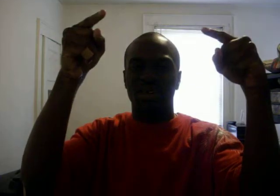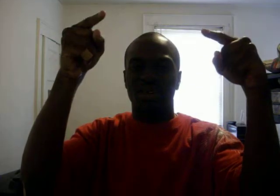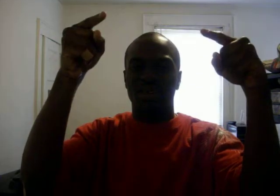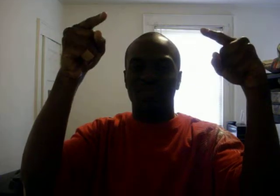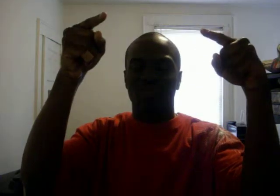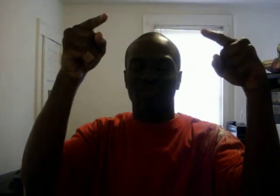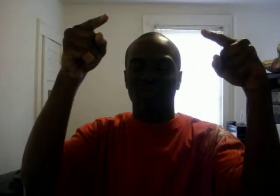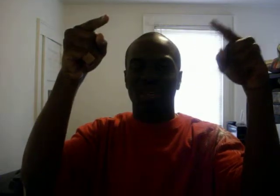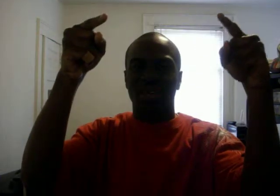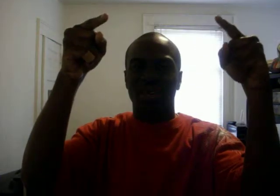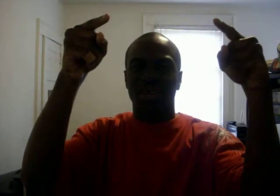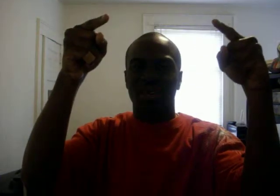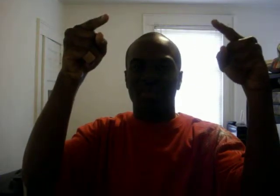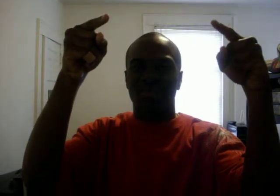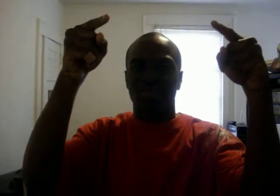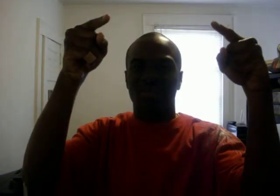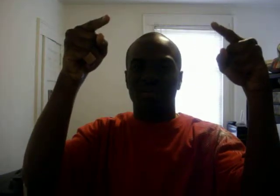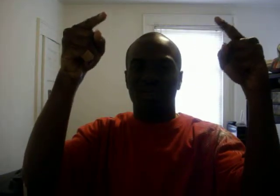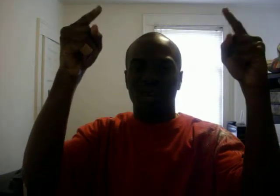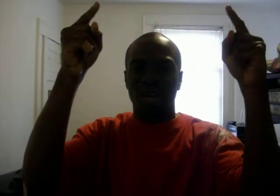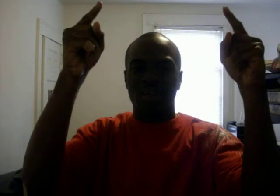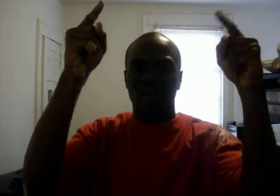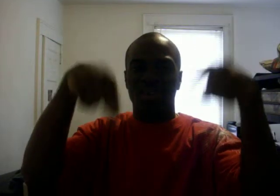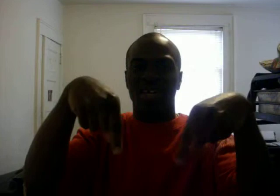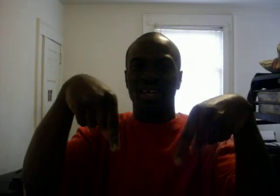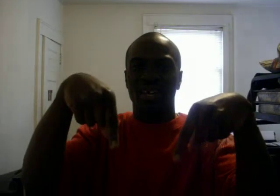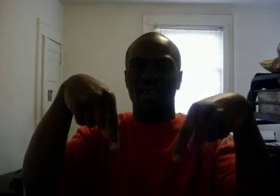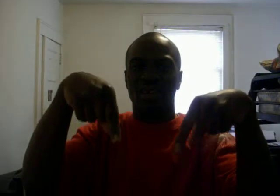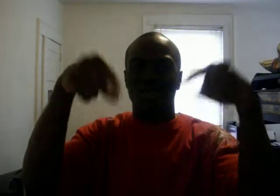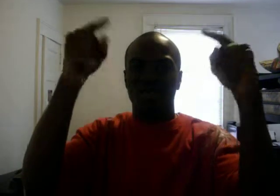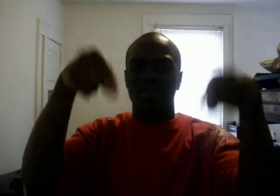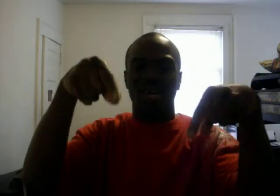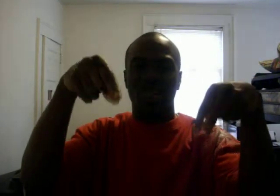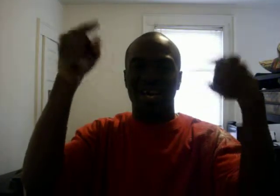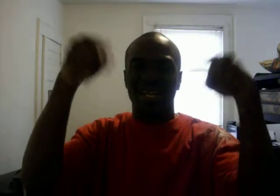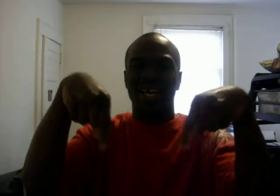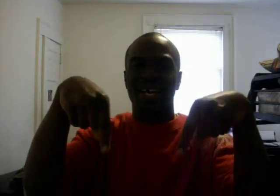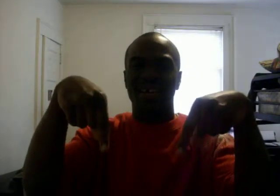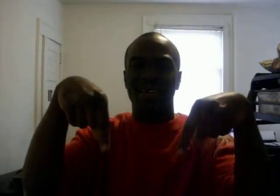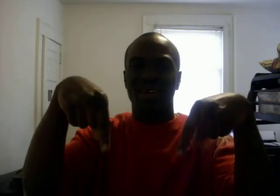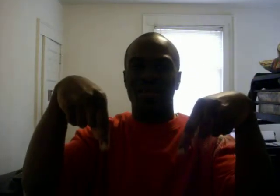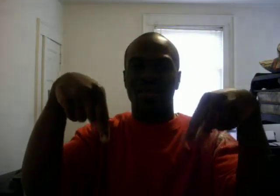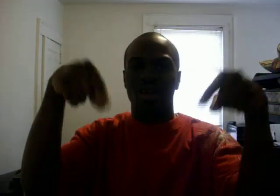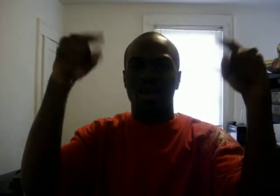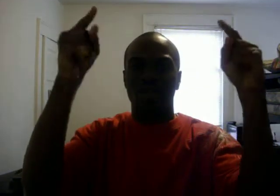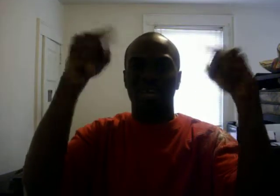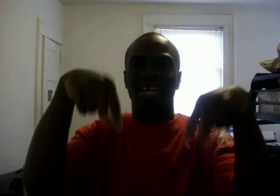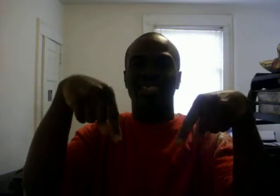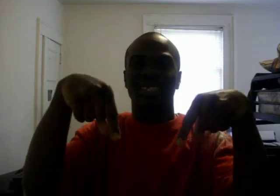Mortal Kombat 9 Mortal Kombat Legacy